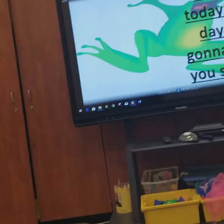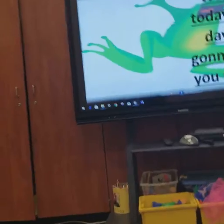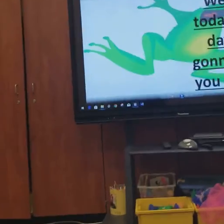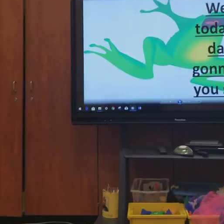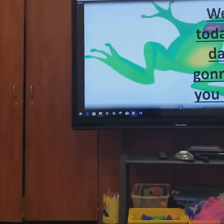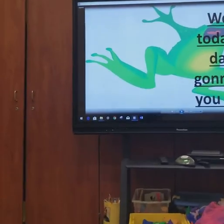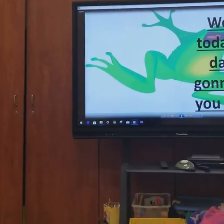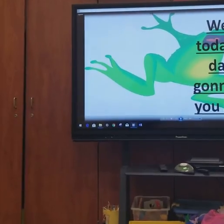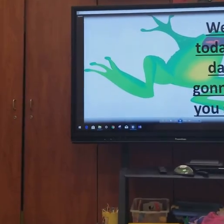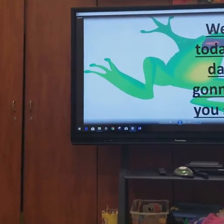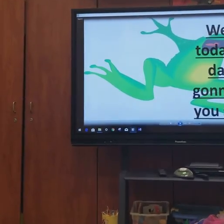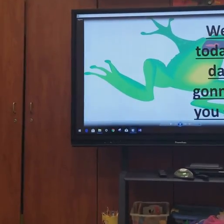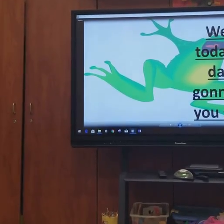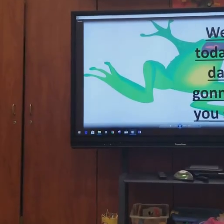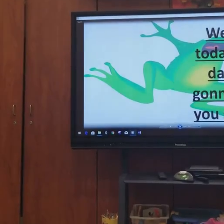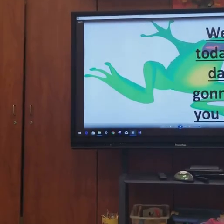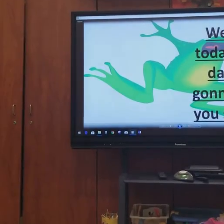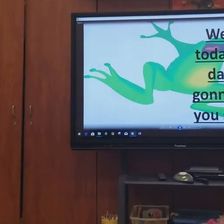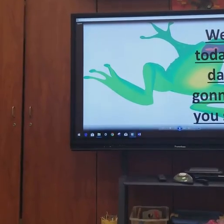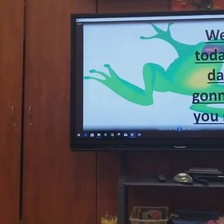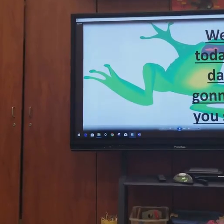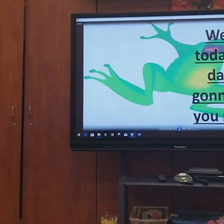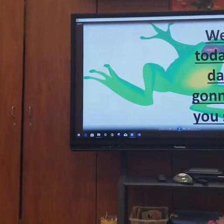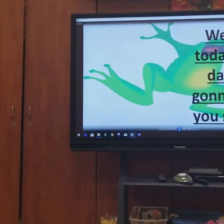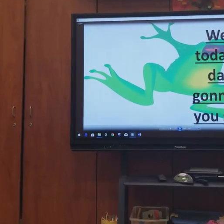Squirm with the word in the movements.